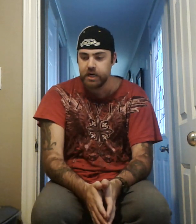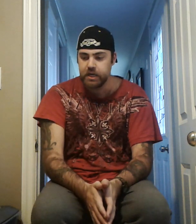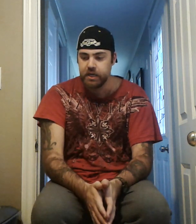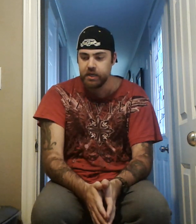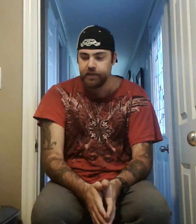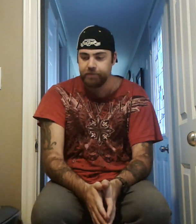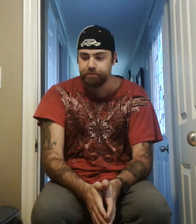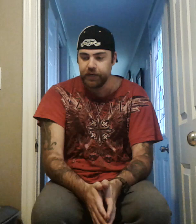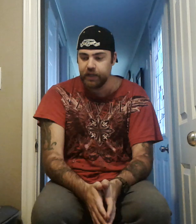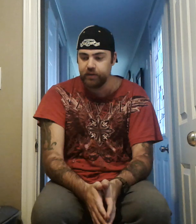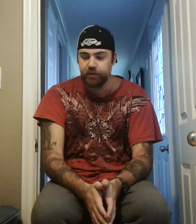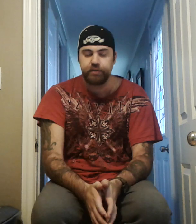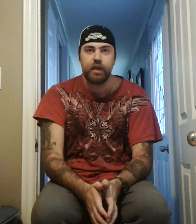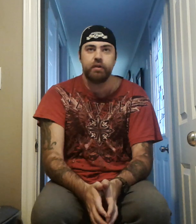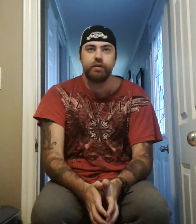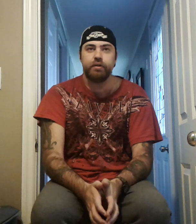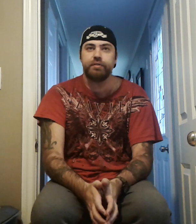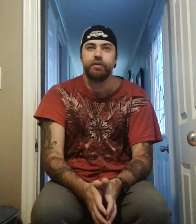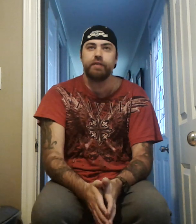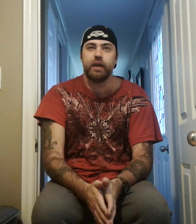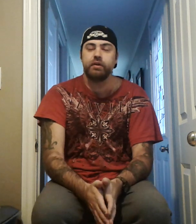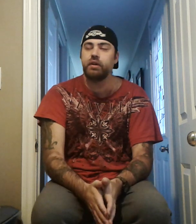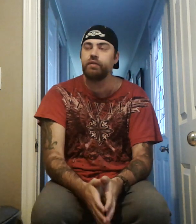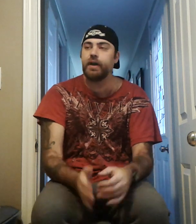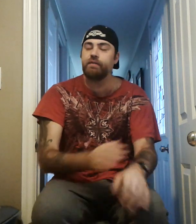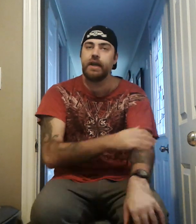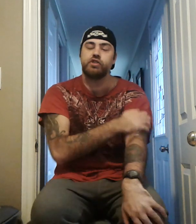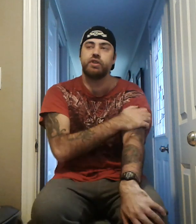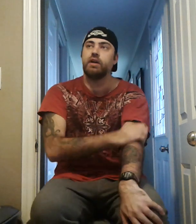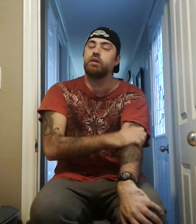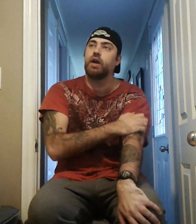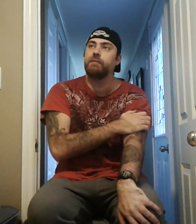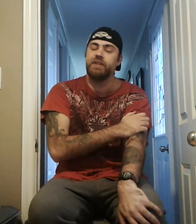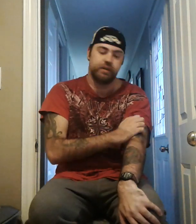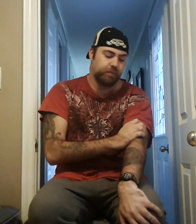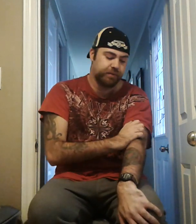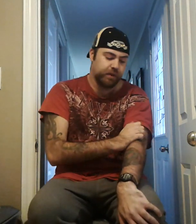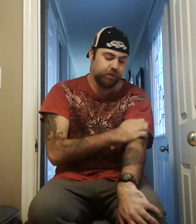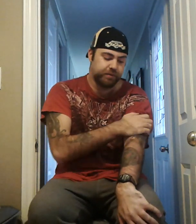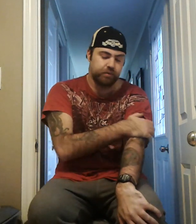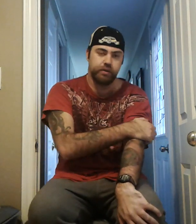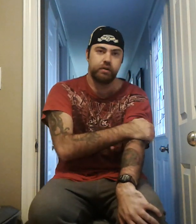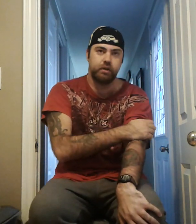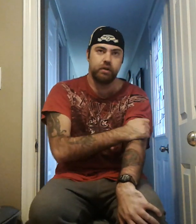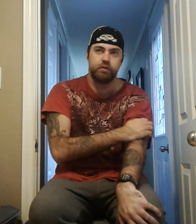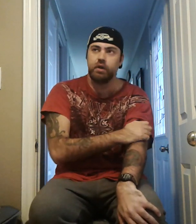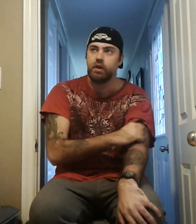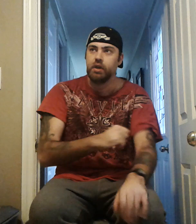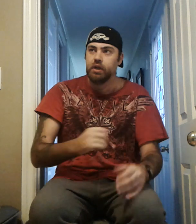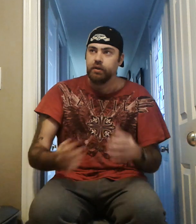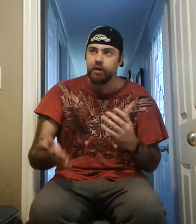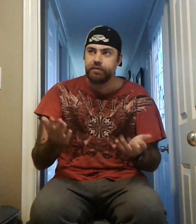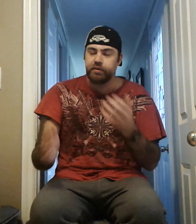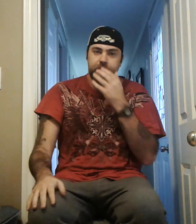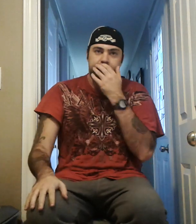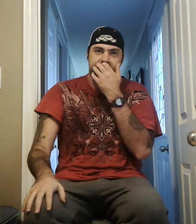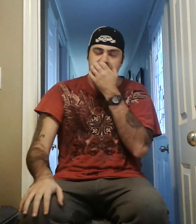Um, but, yeah, those, that, those two, Matt, you know, that match there, um, the other ones, I wasn't really, you know, those two matches,